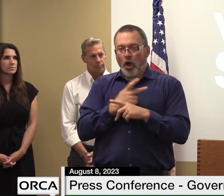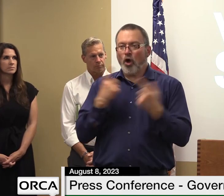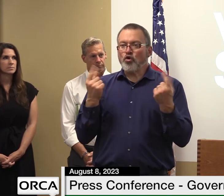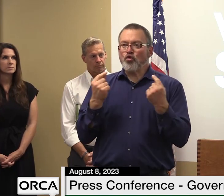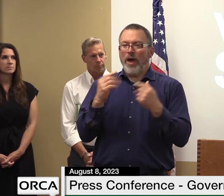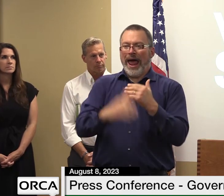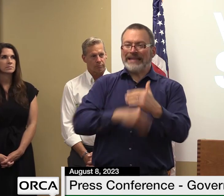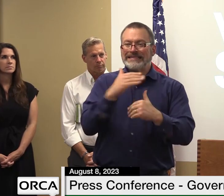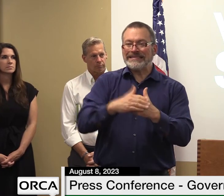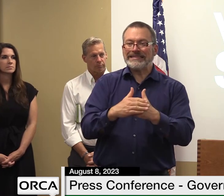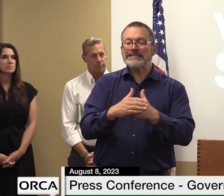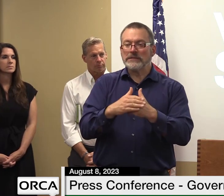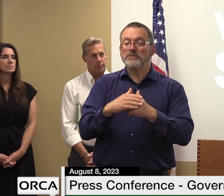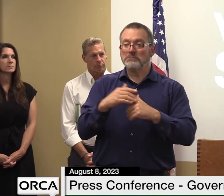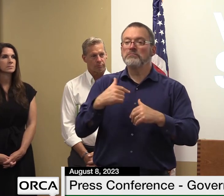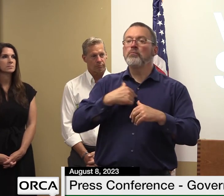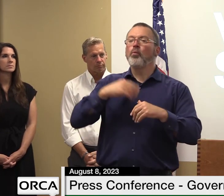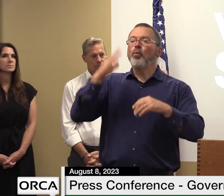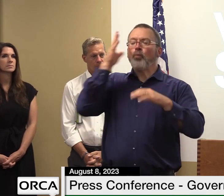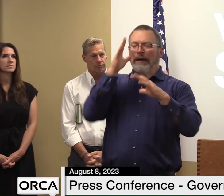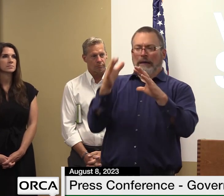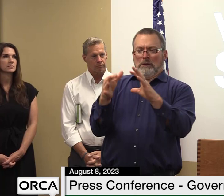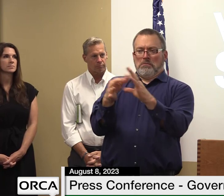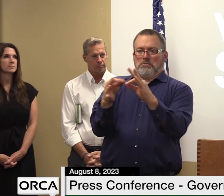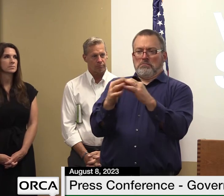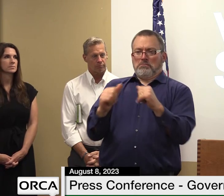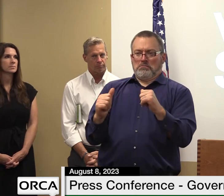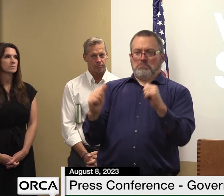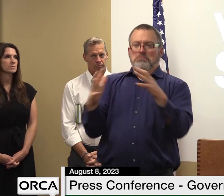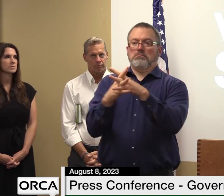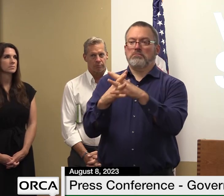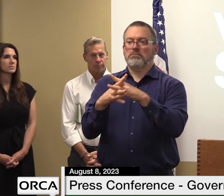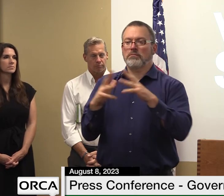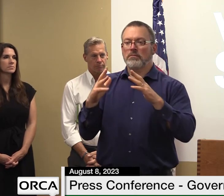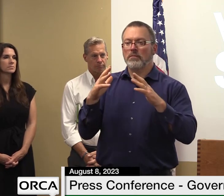very soon uh that will be at no cost to the owner